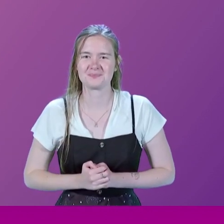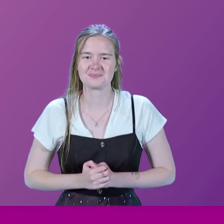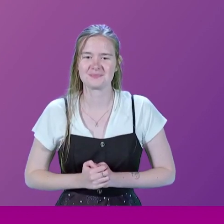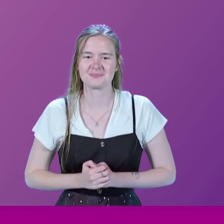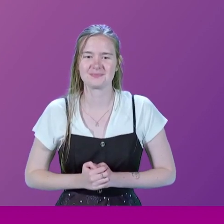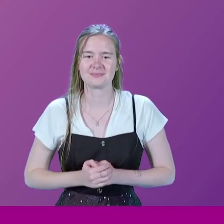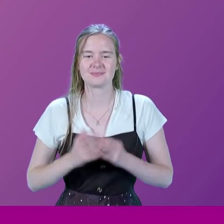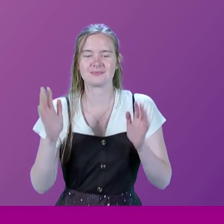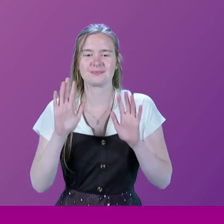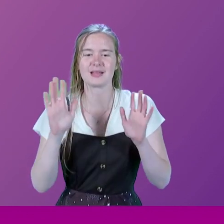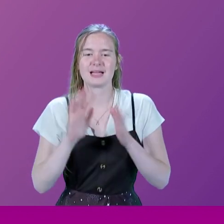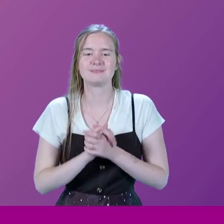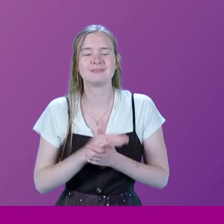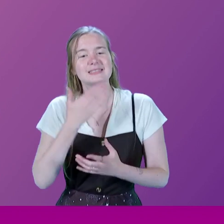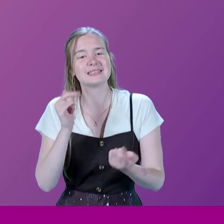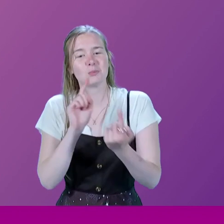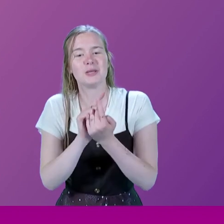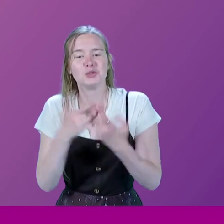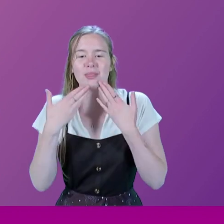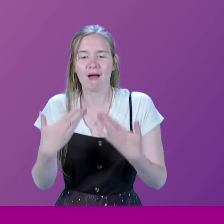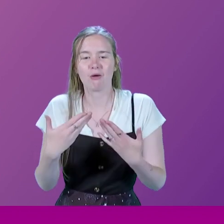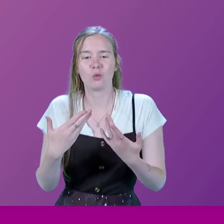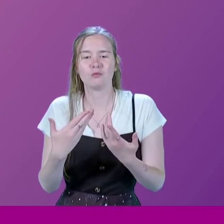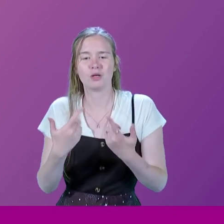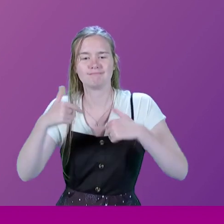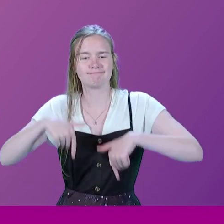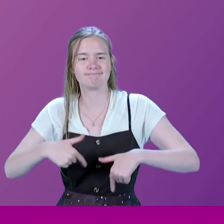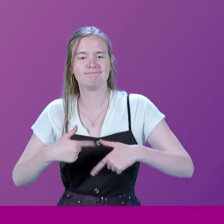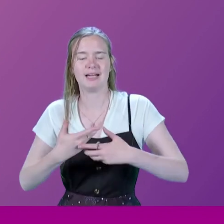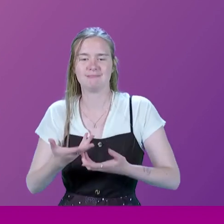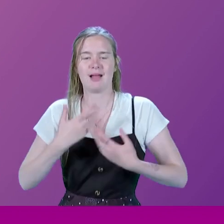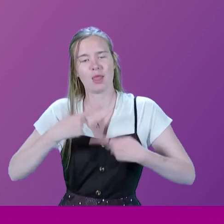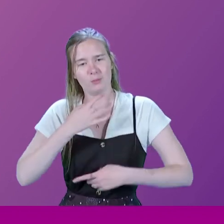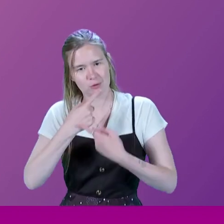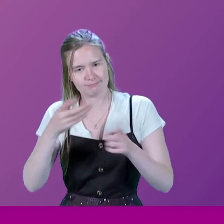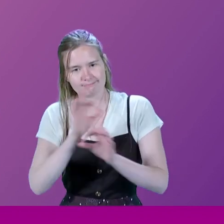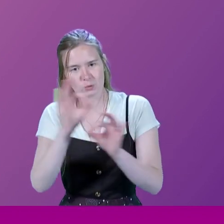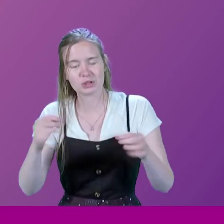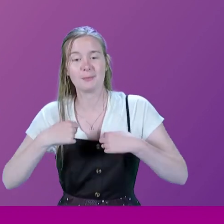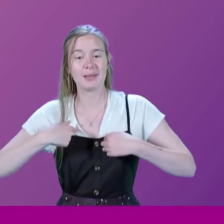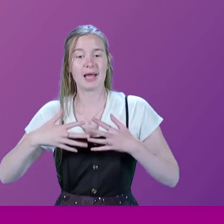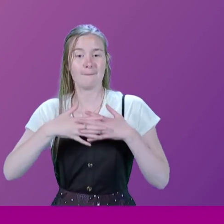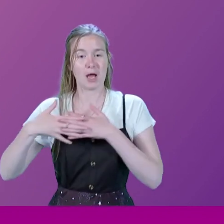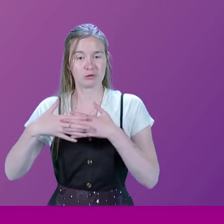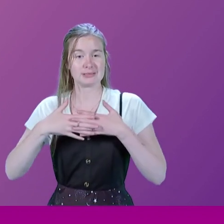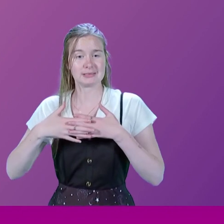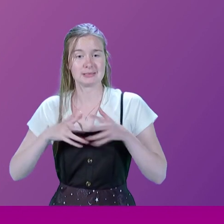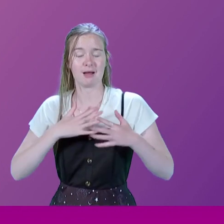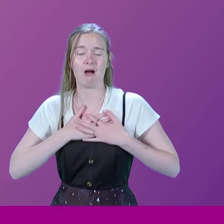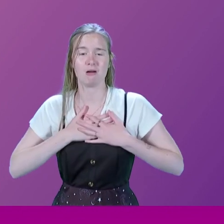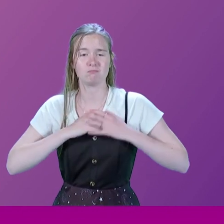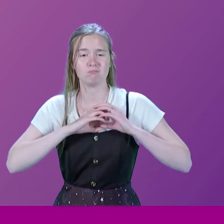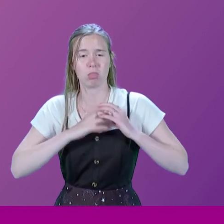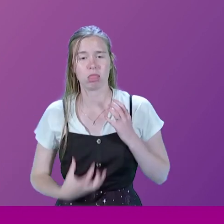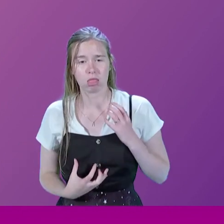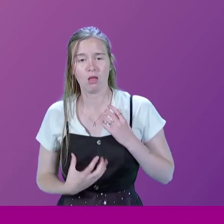Hi, my name is Kim. It's nice to meet you both. Thank you for having me and taking my question. As an American, my heart is broken with